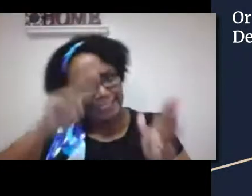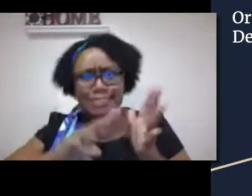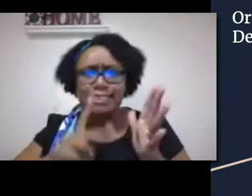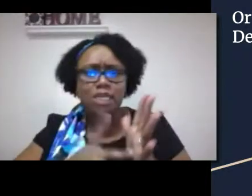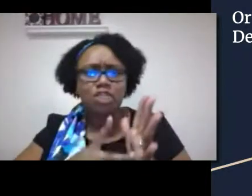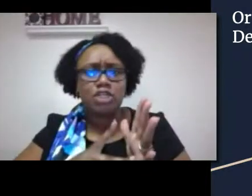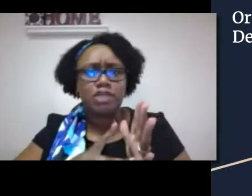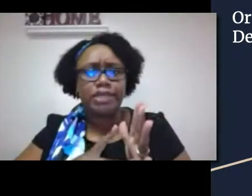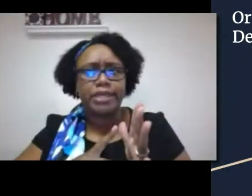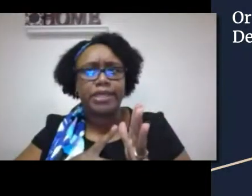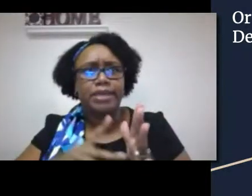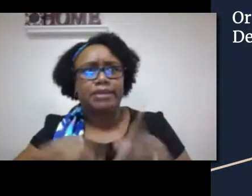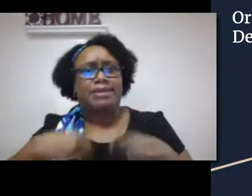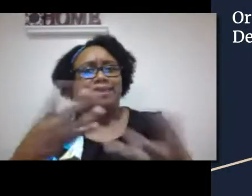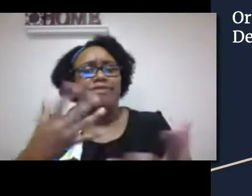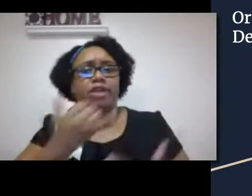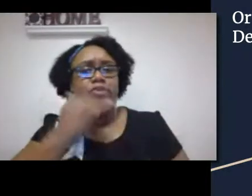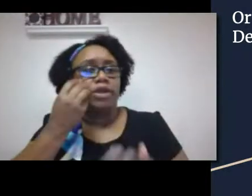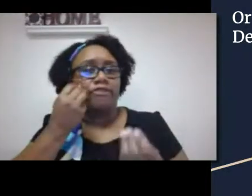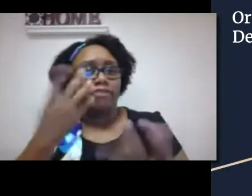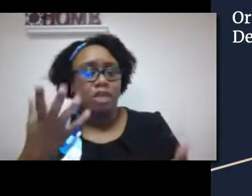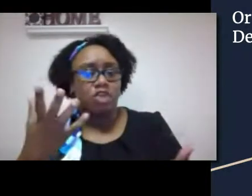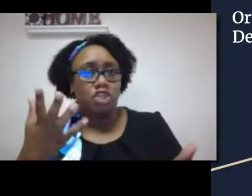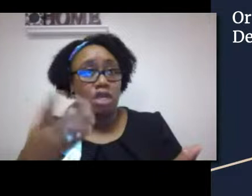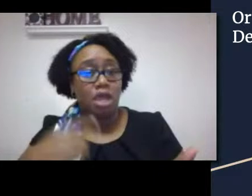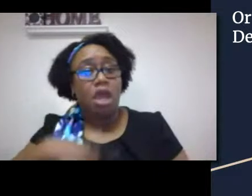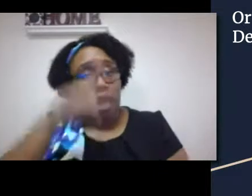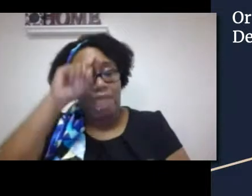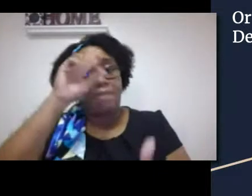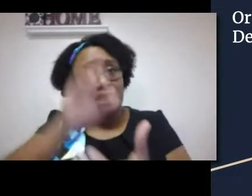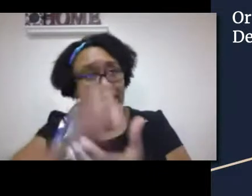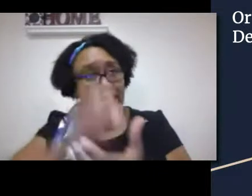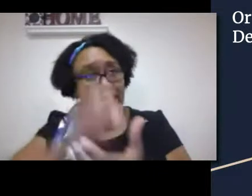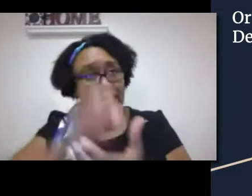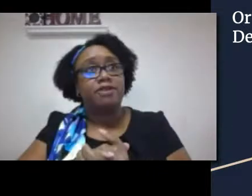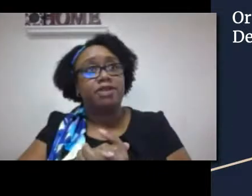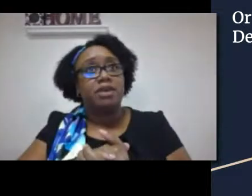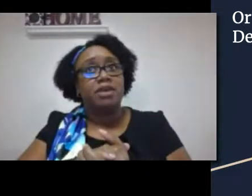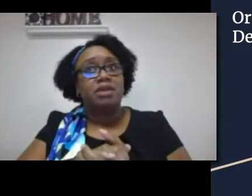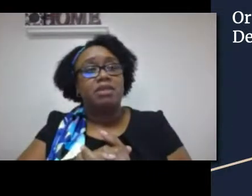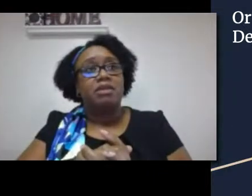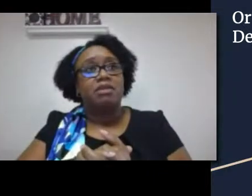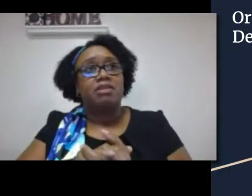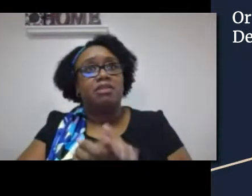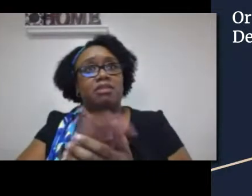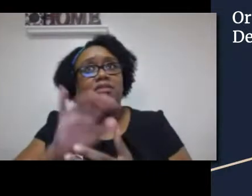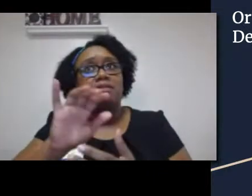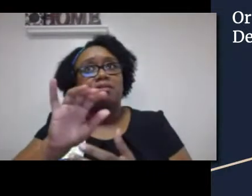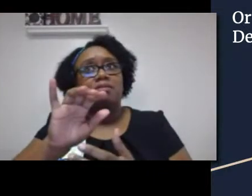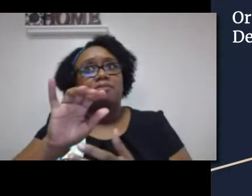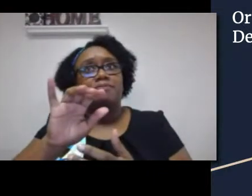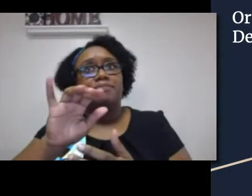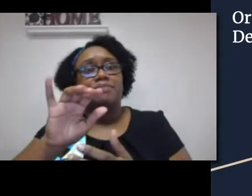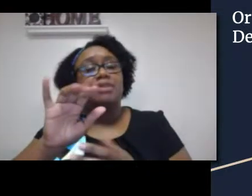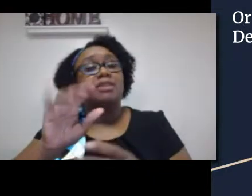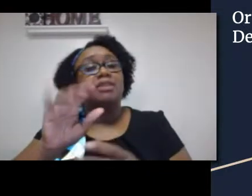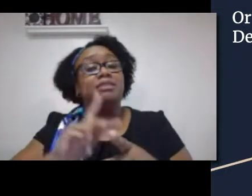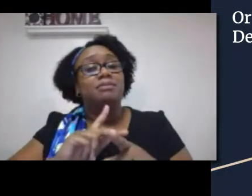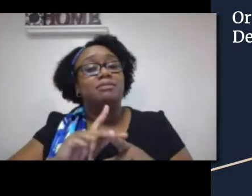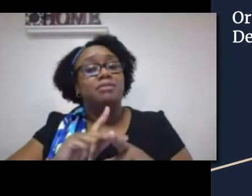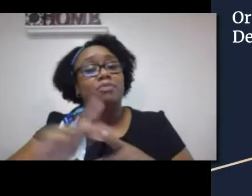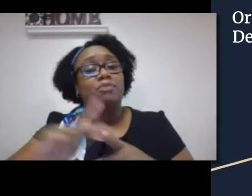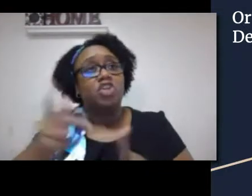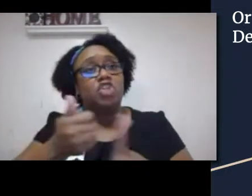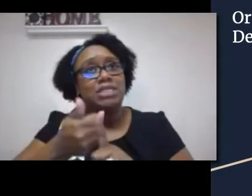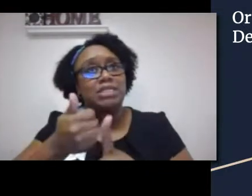I don't believe that this is something intentionally done by the audiology profession. I don't believe